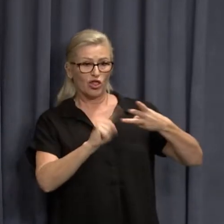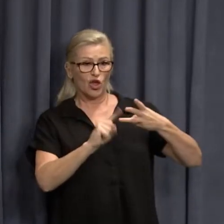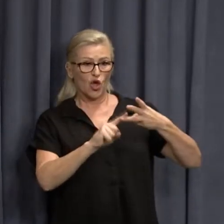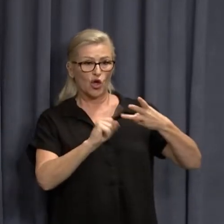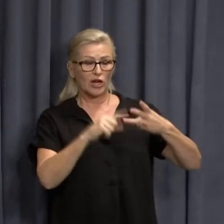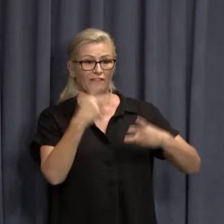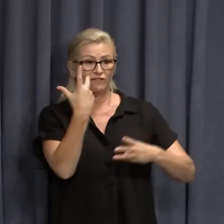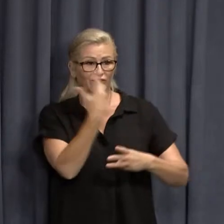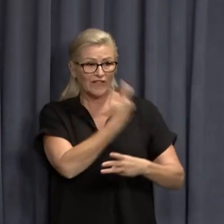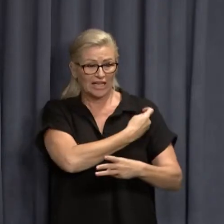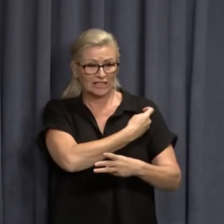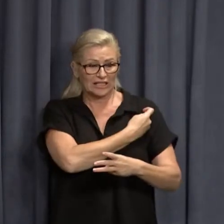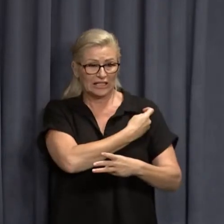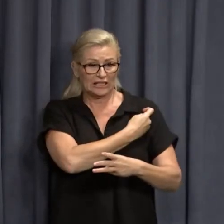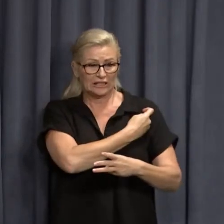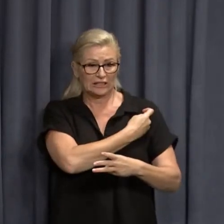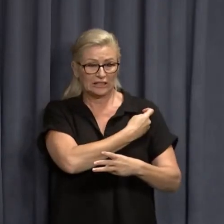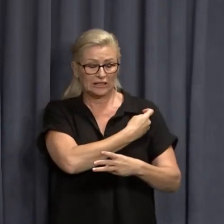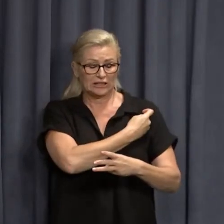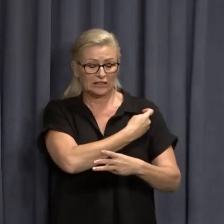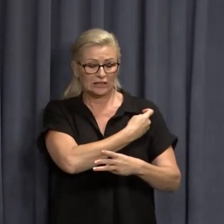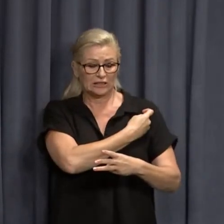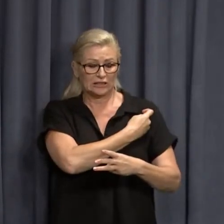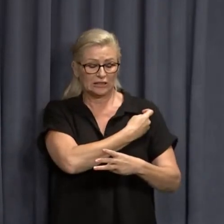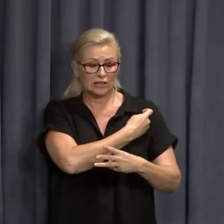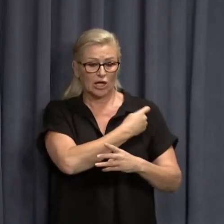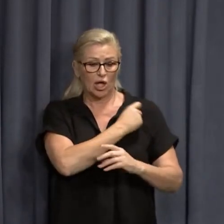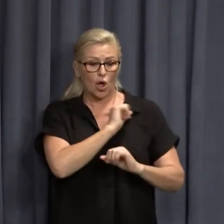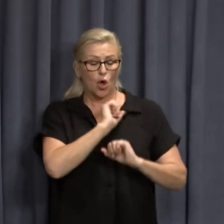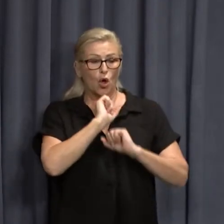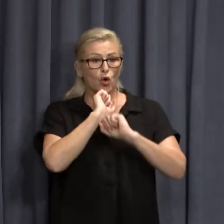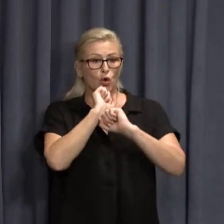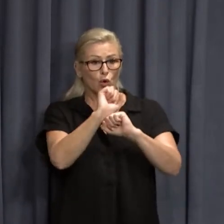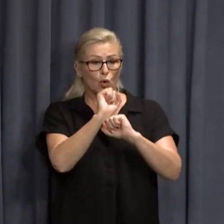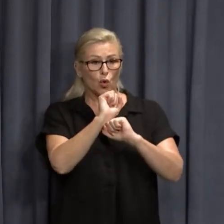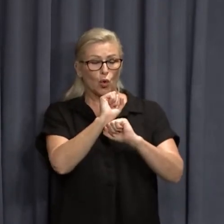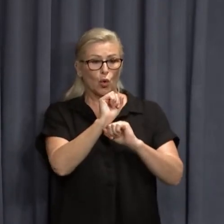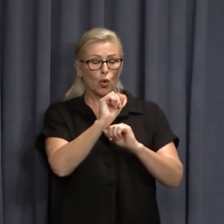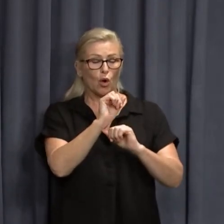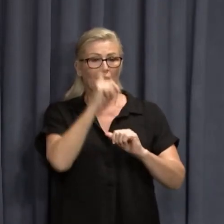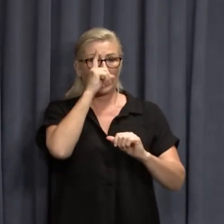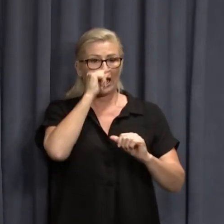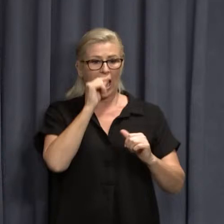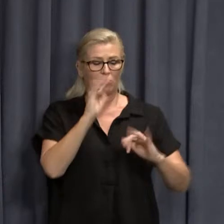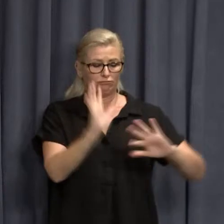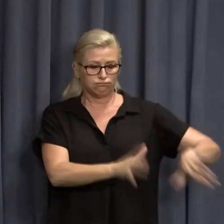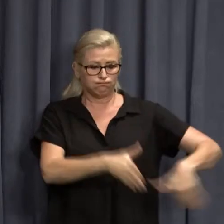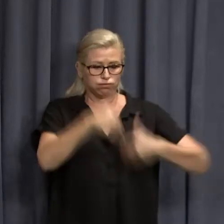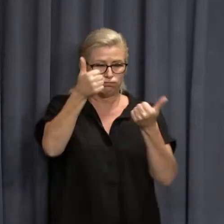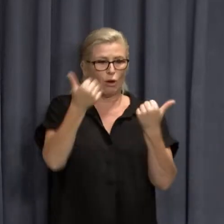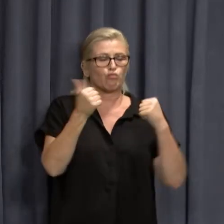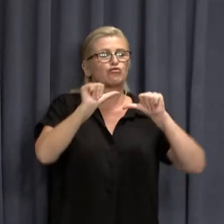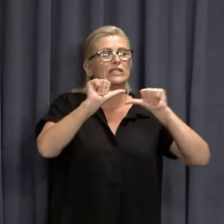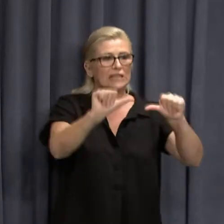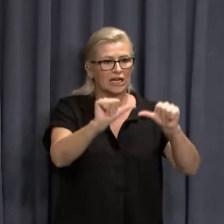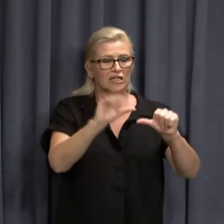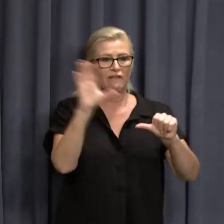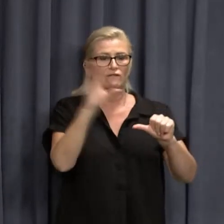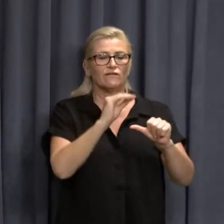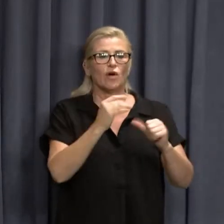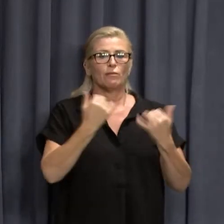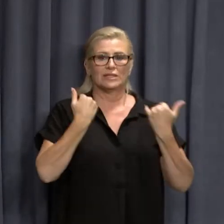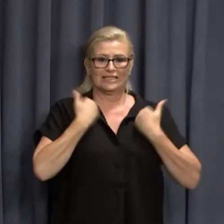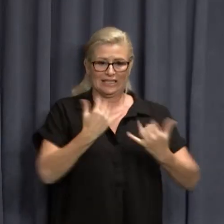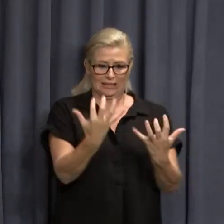your efficacy against infection, like your protection against getting infected,